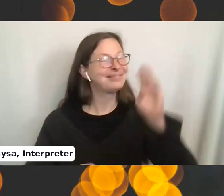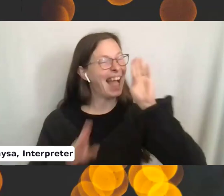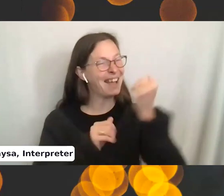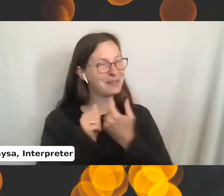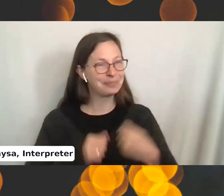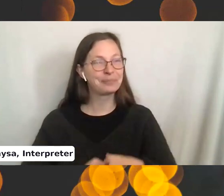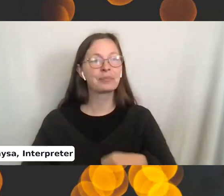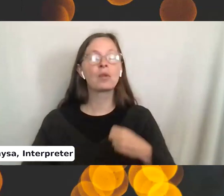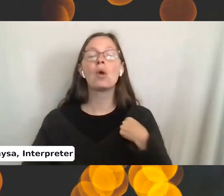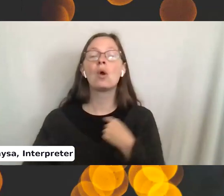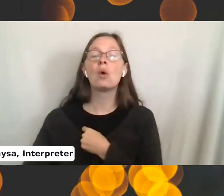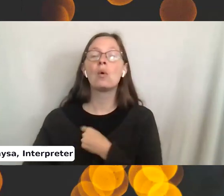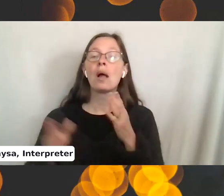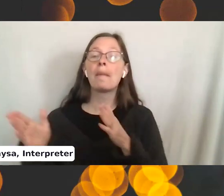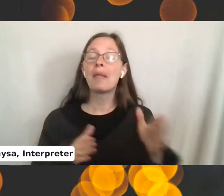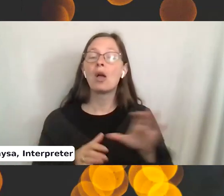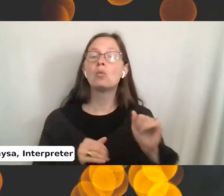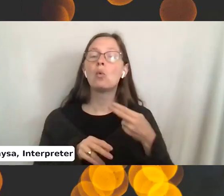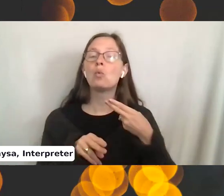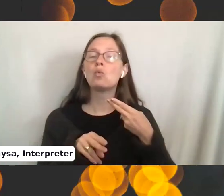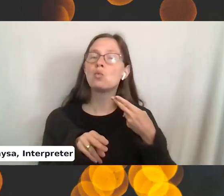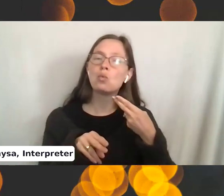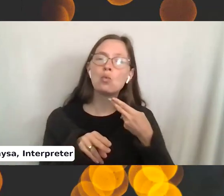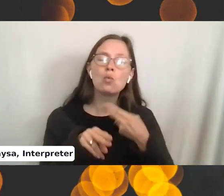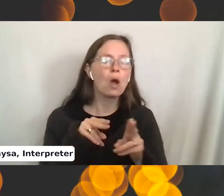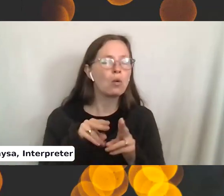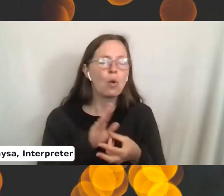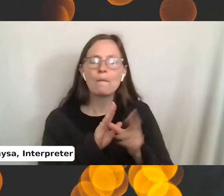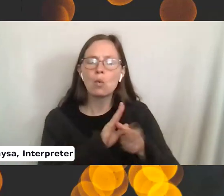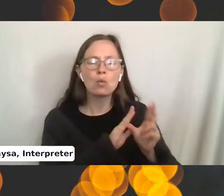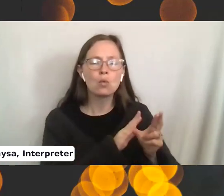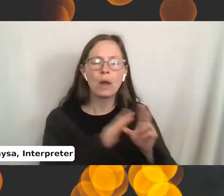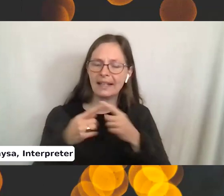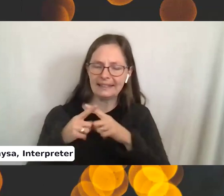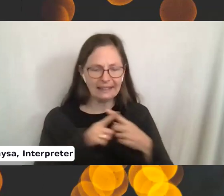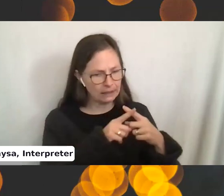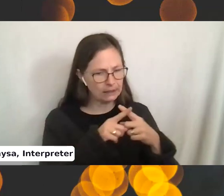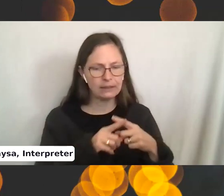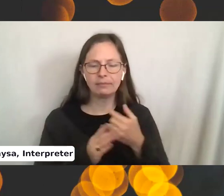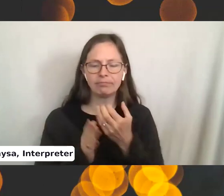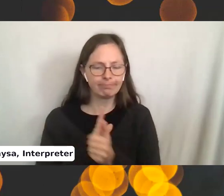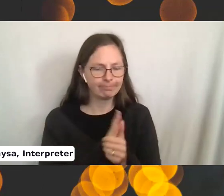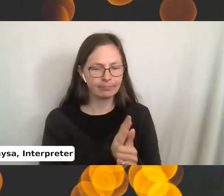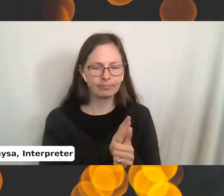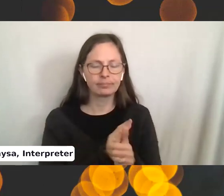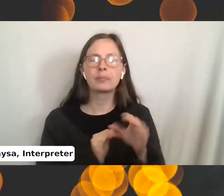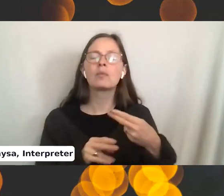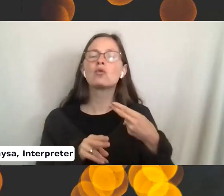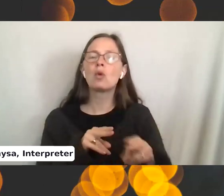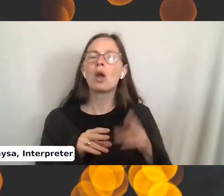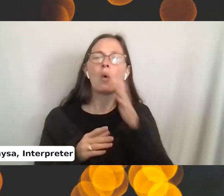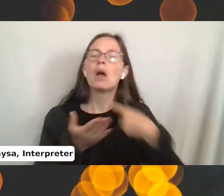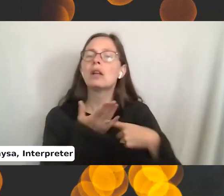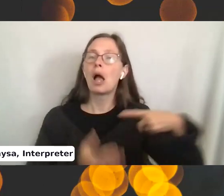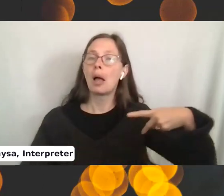So we were going to today do a quick, quick review of knitting, a little, uh, going over purling again